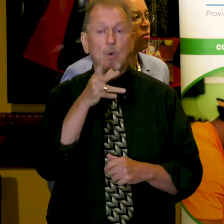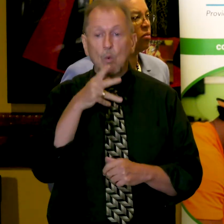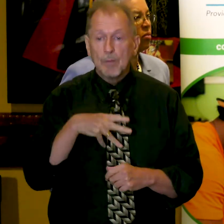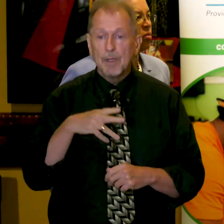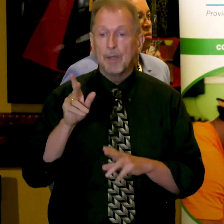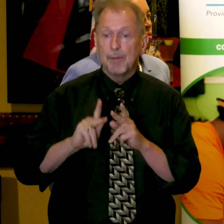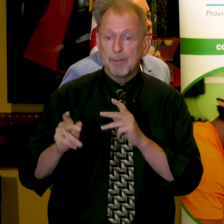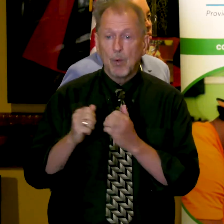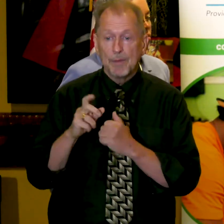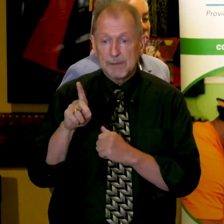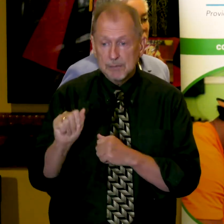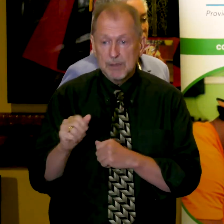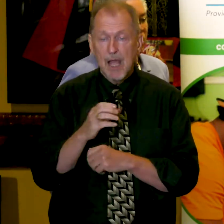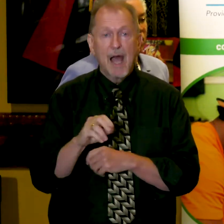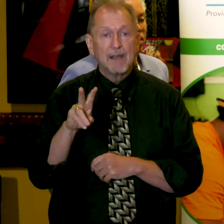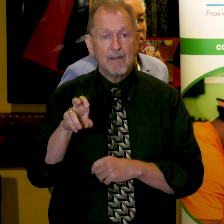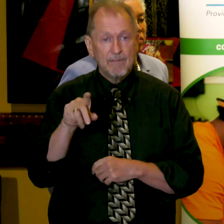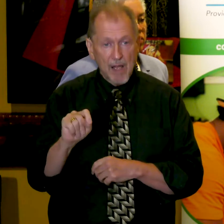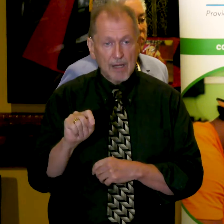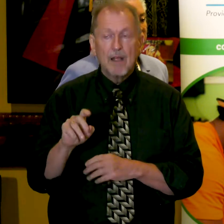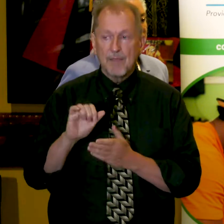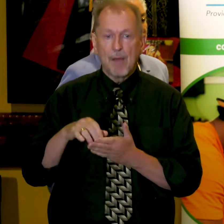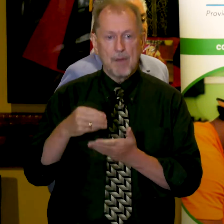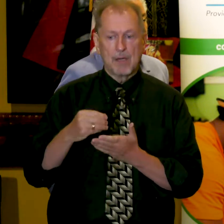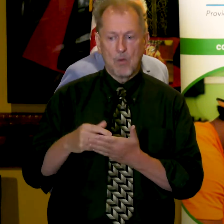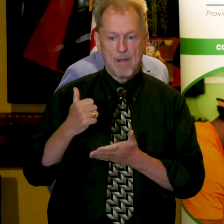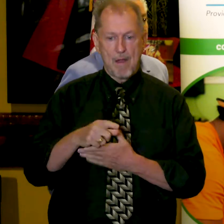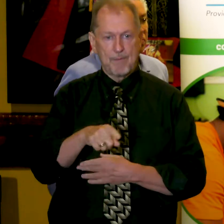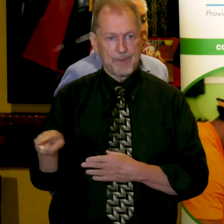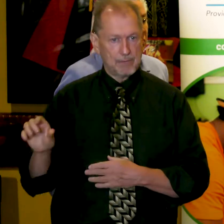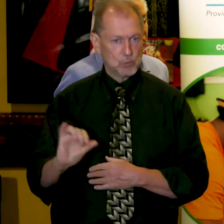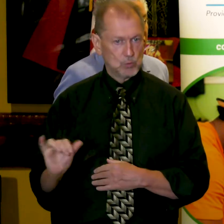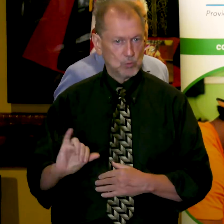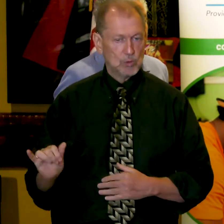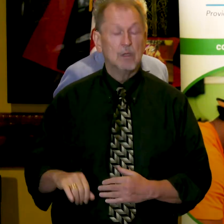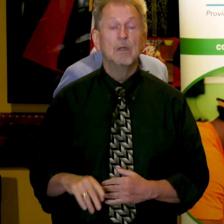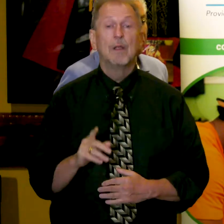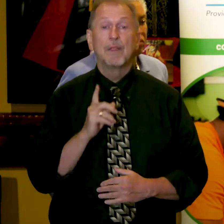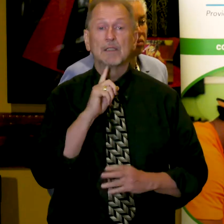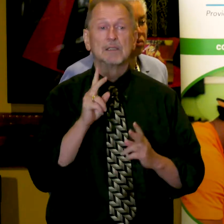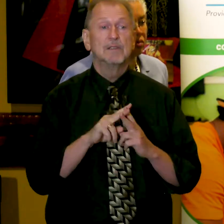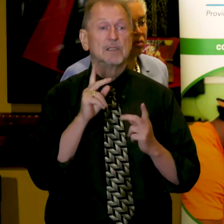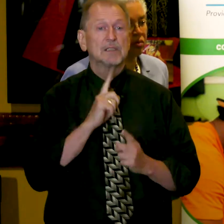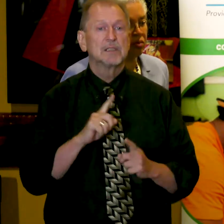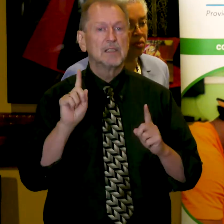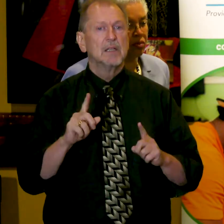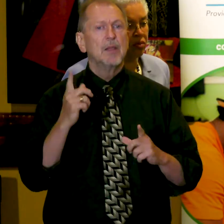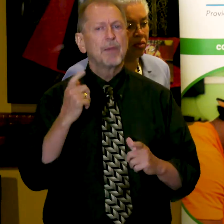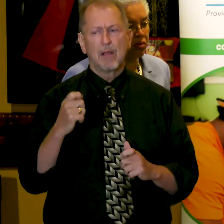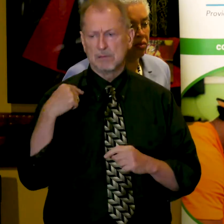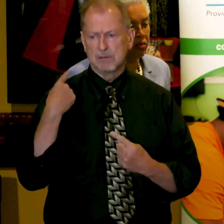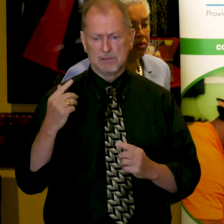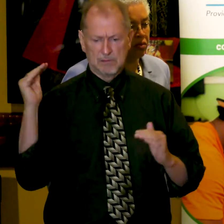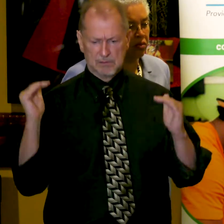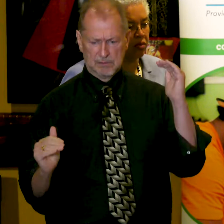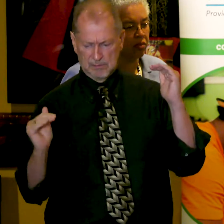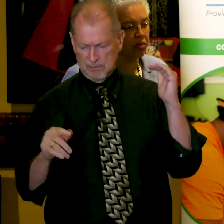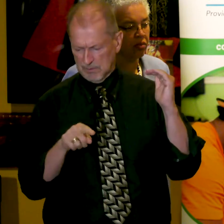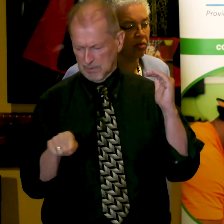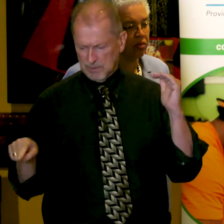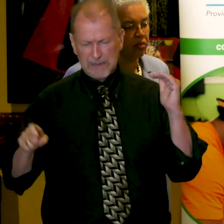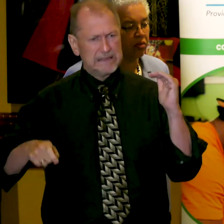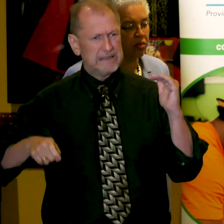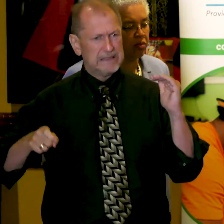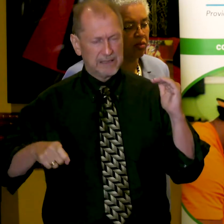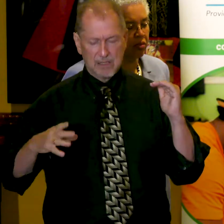disabilities and veterans. This marks another big step towards closing the racial wealth gap and our county's